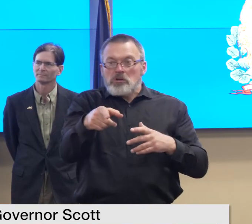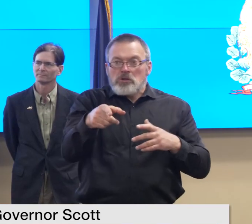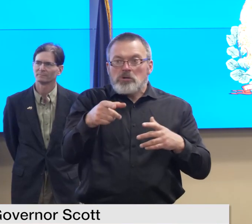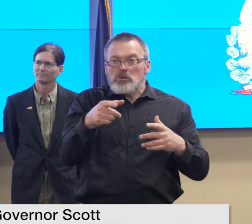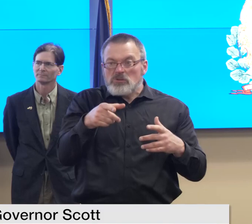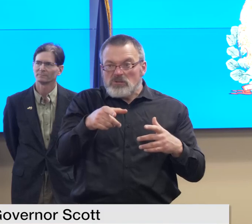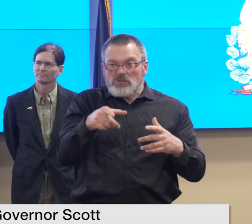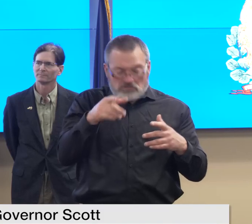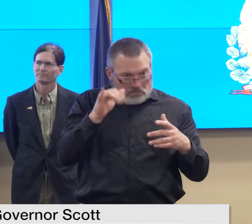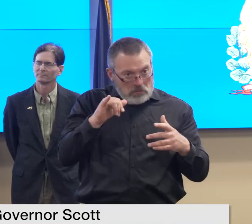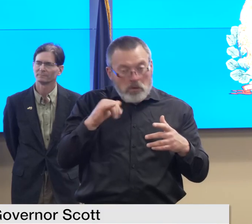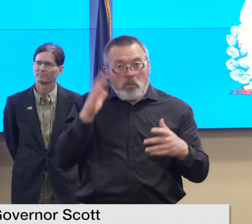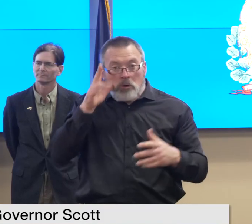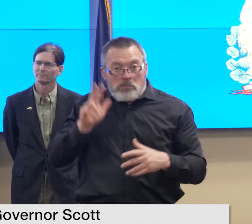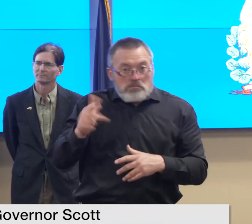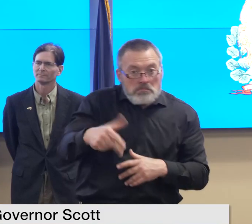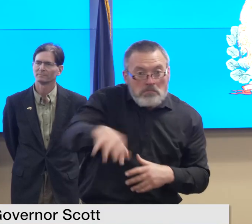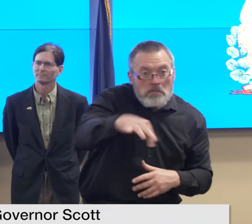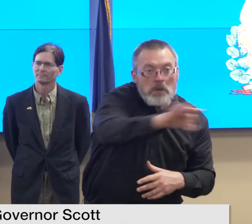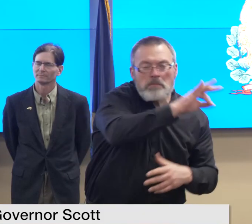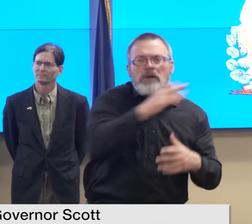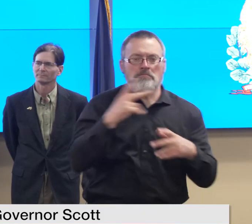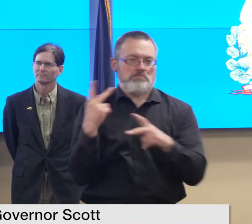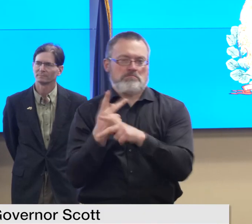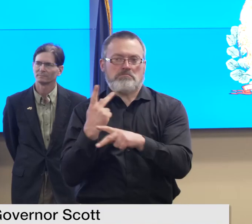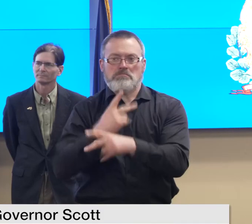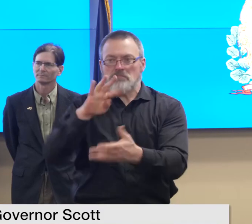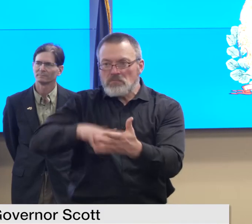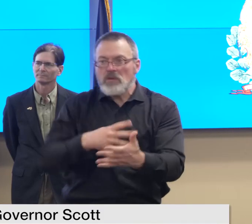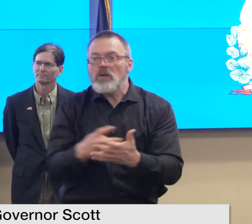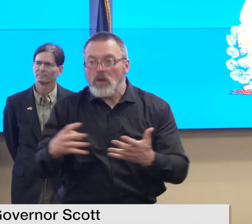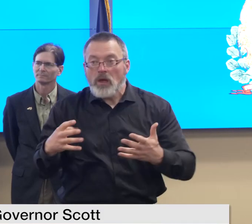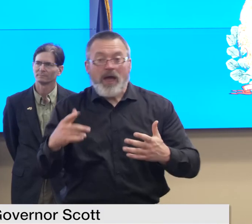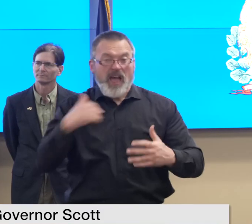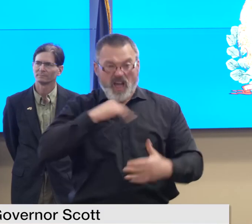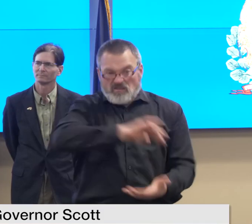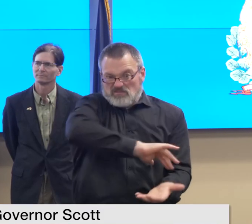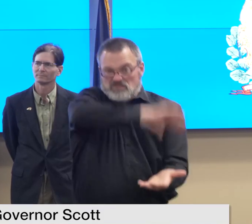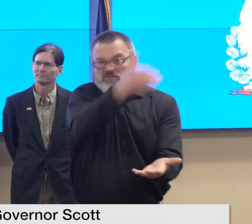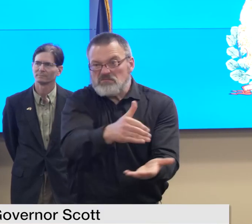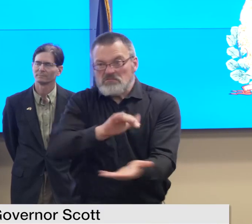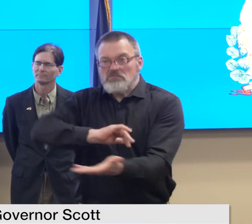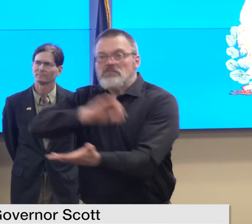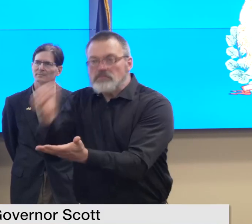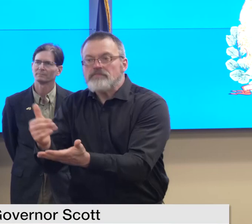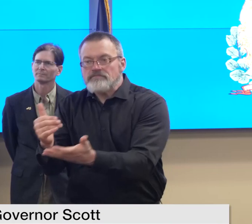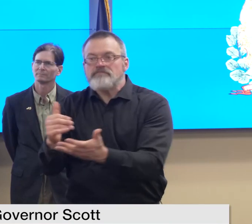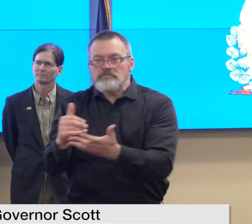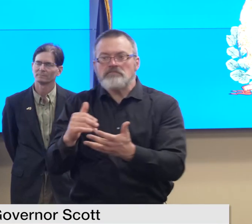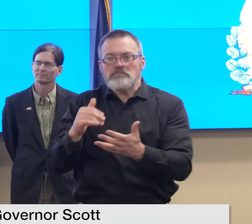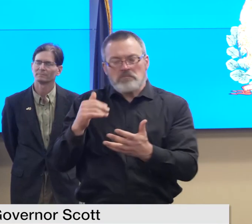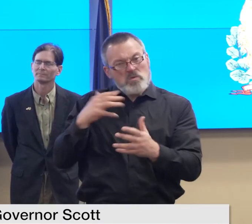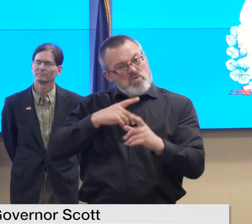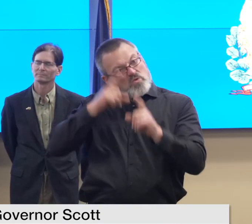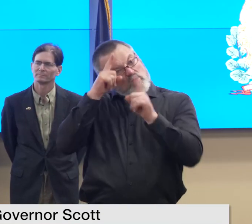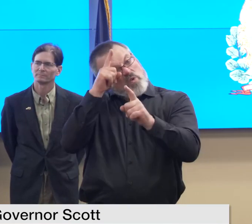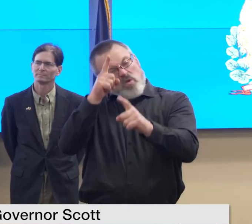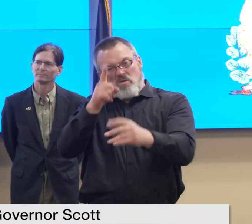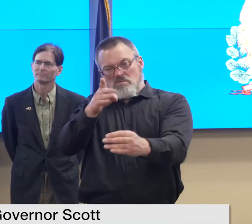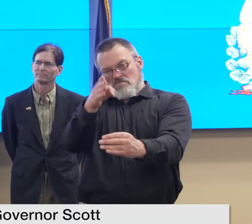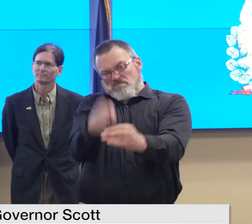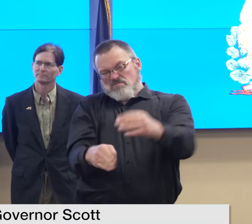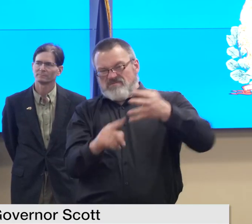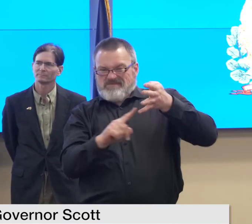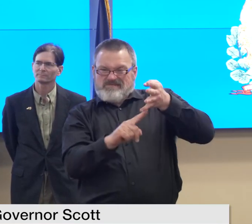we anticipate that debris pile pickup will begin at the end of the month this means you have this weekend